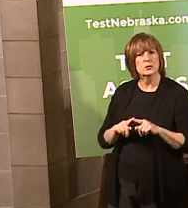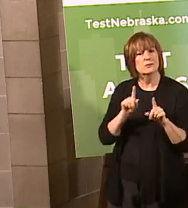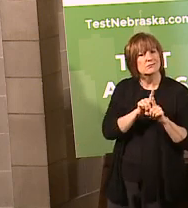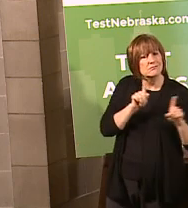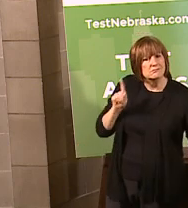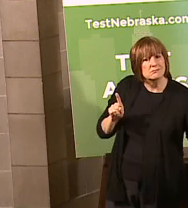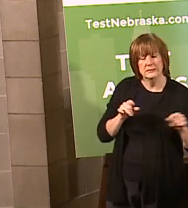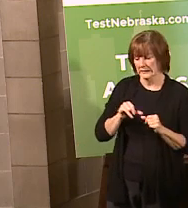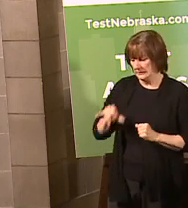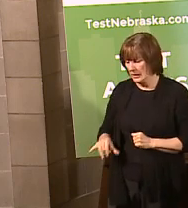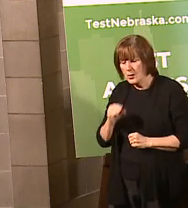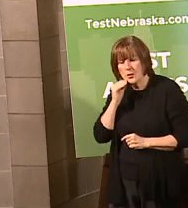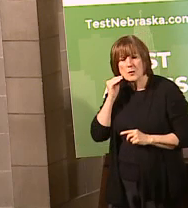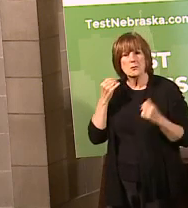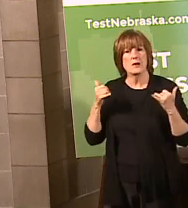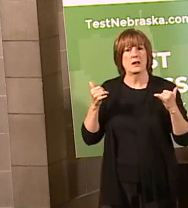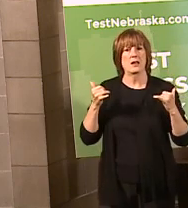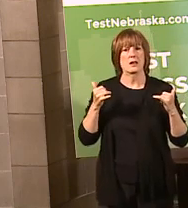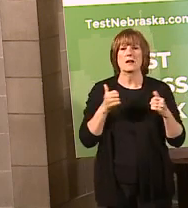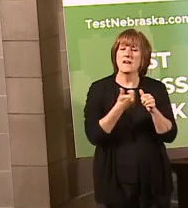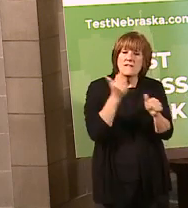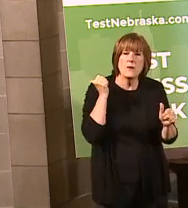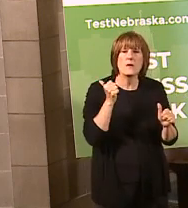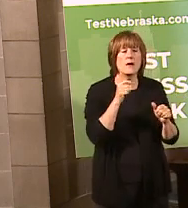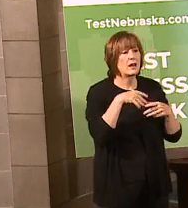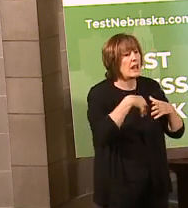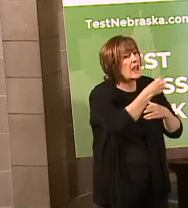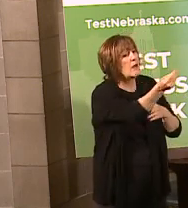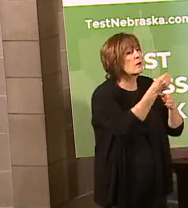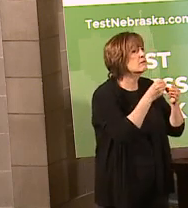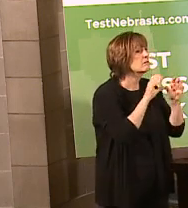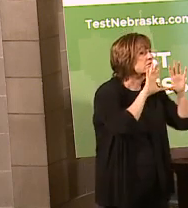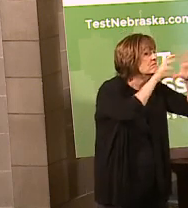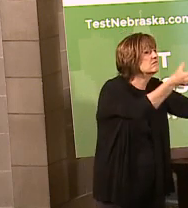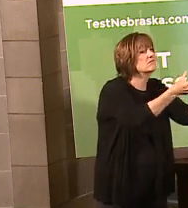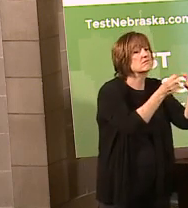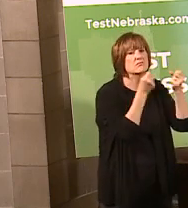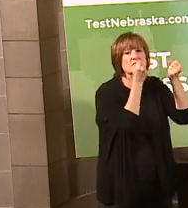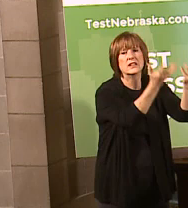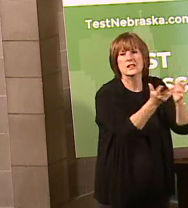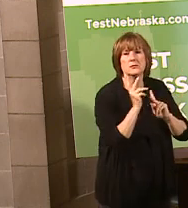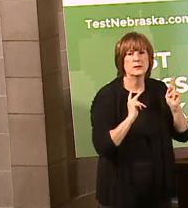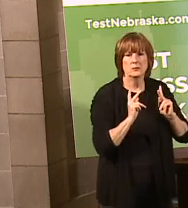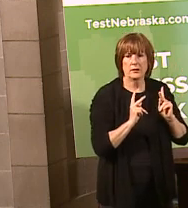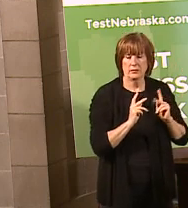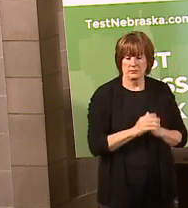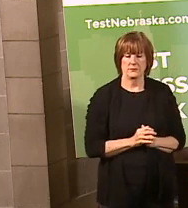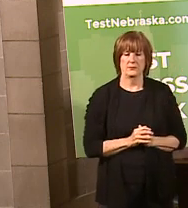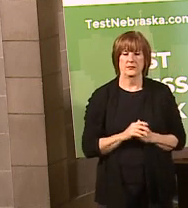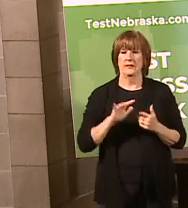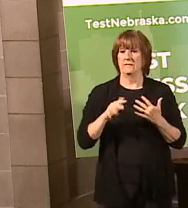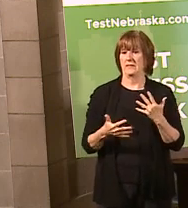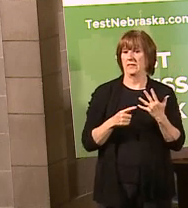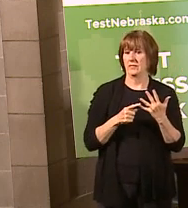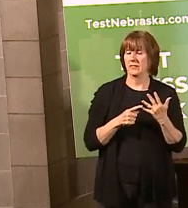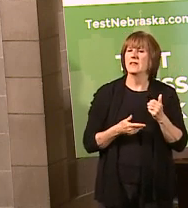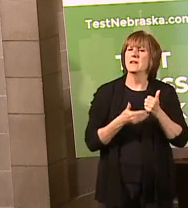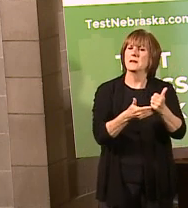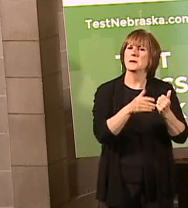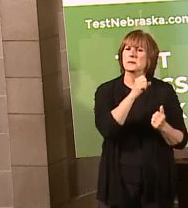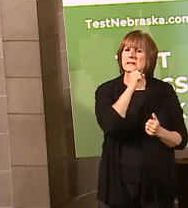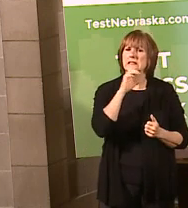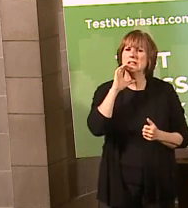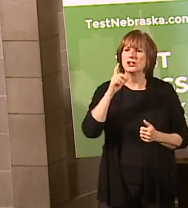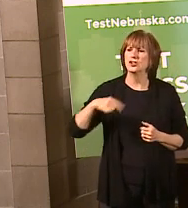them at home to play, avoid playgrounds and group sports. Five, help seniors socially